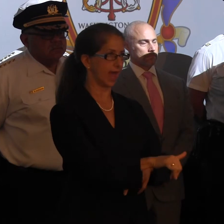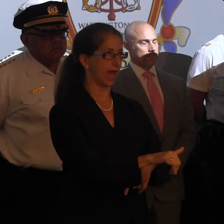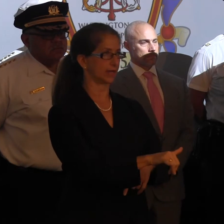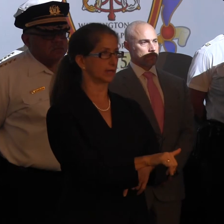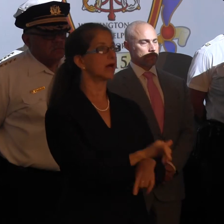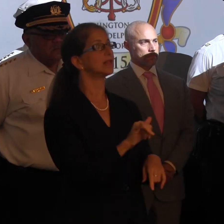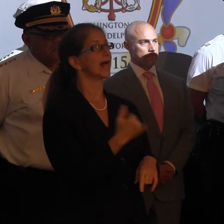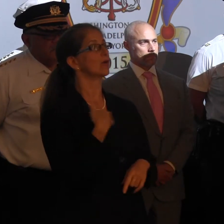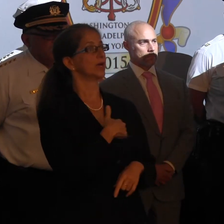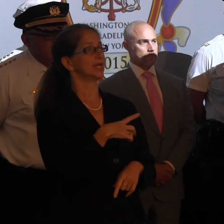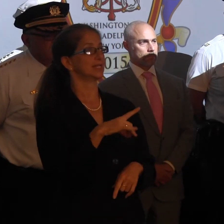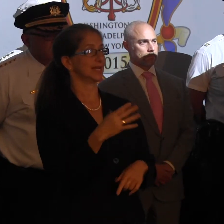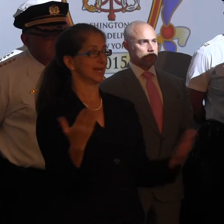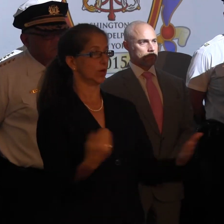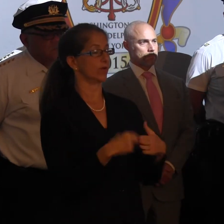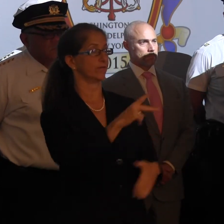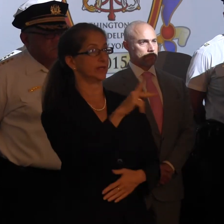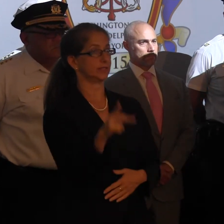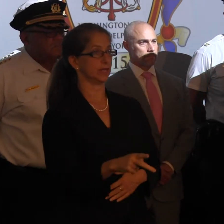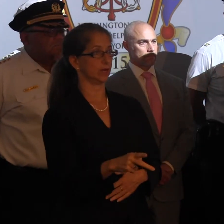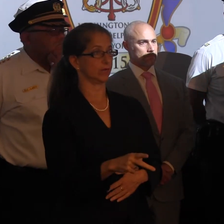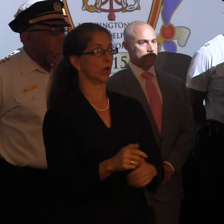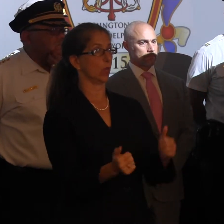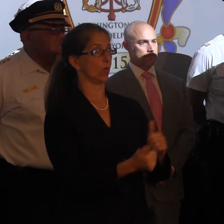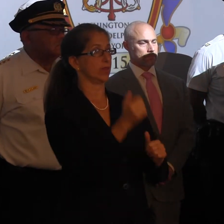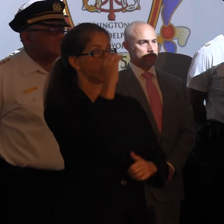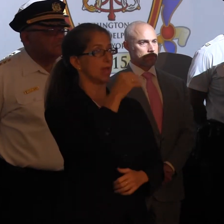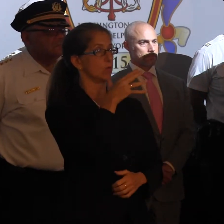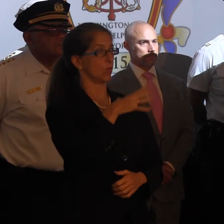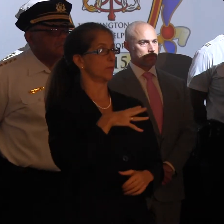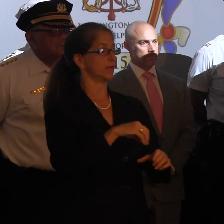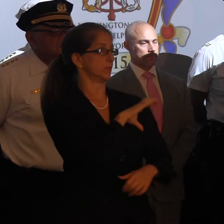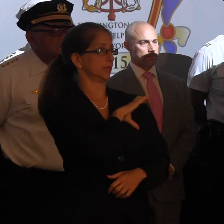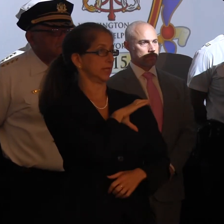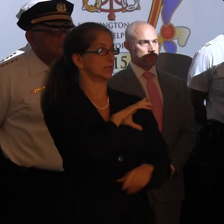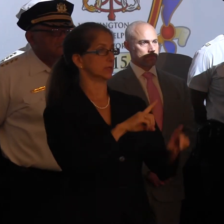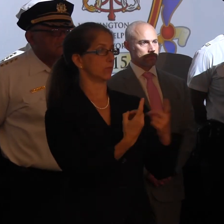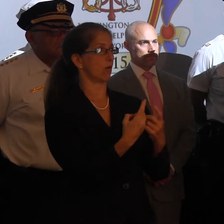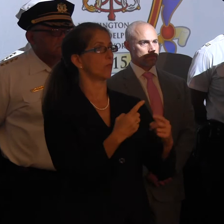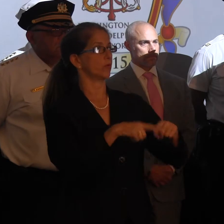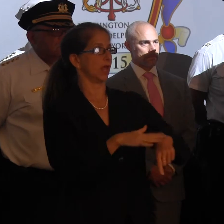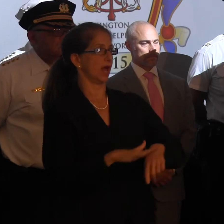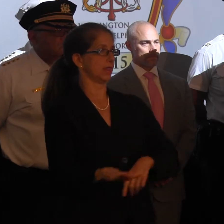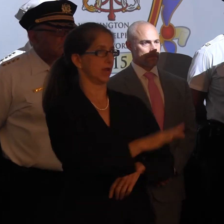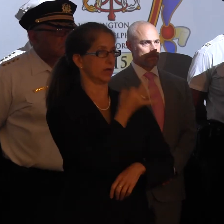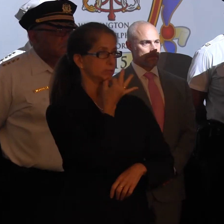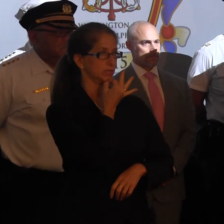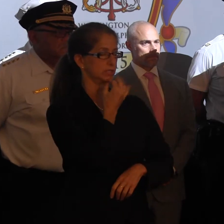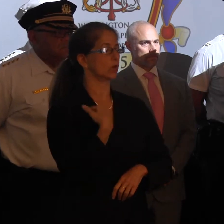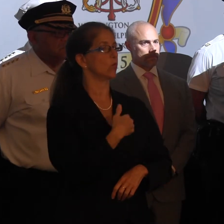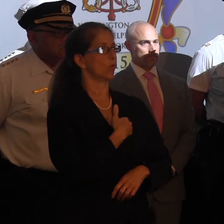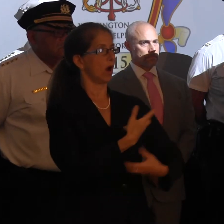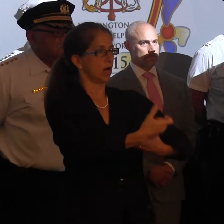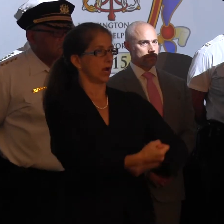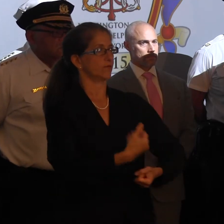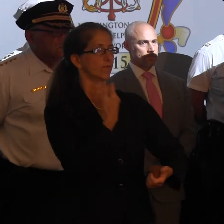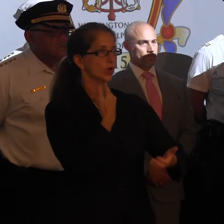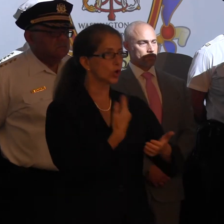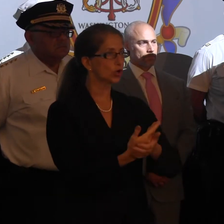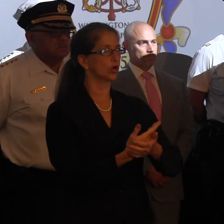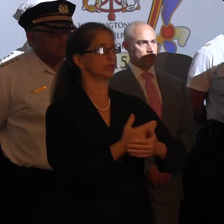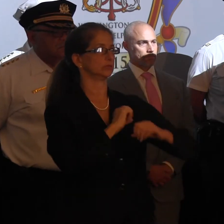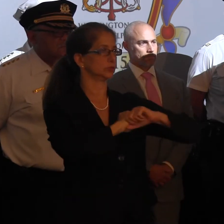in the City of Philadelphia, with the expertise of the men and women of the Philadelphia Police Department. But we're confident that we have a very good, secure plan